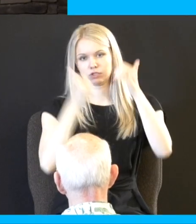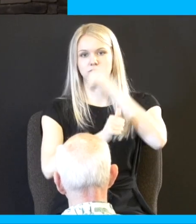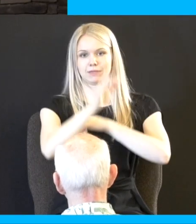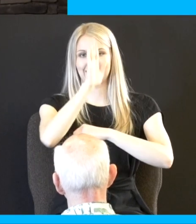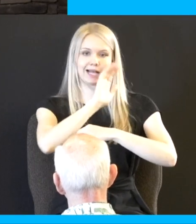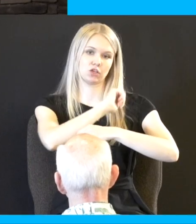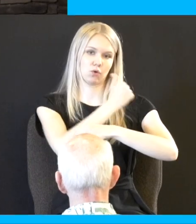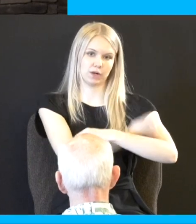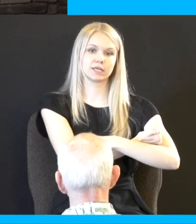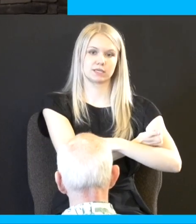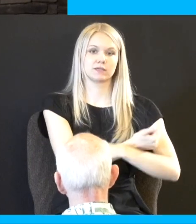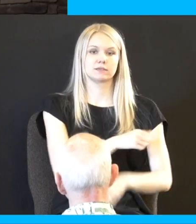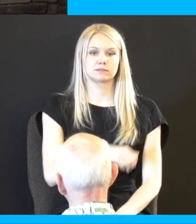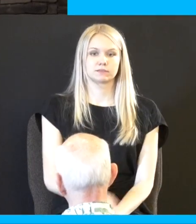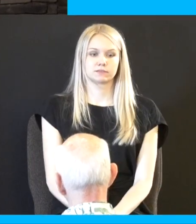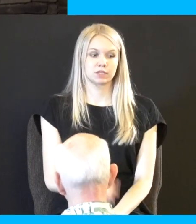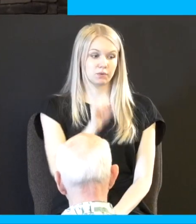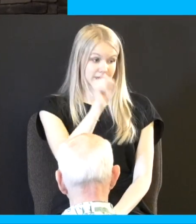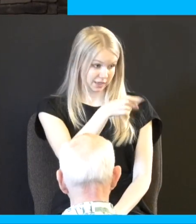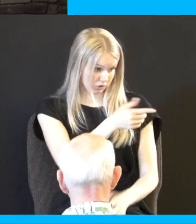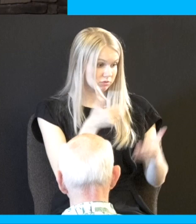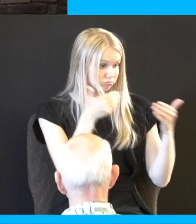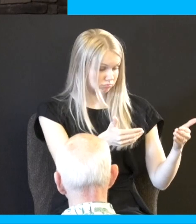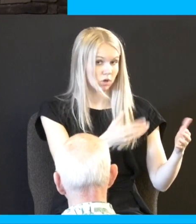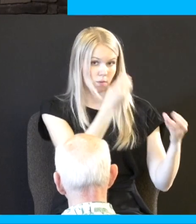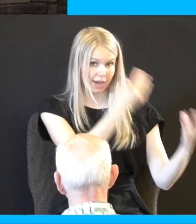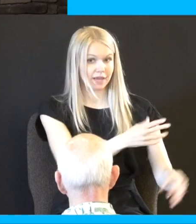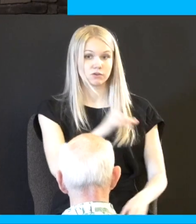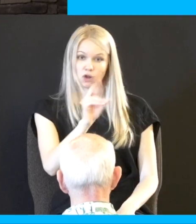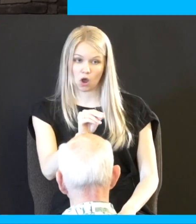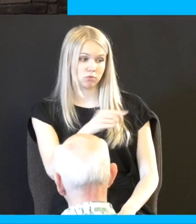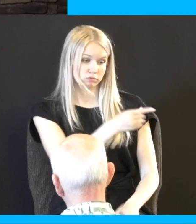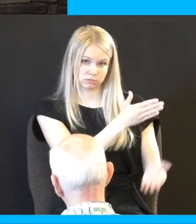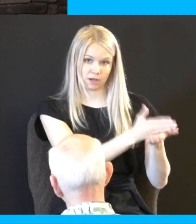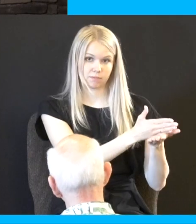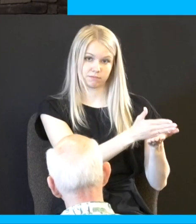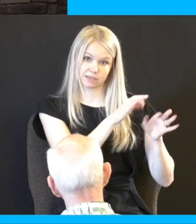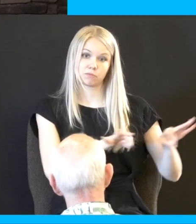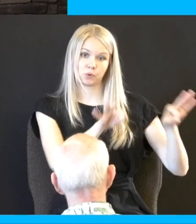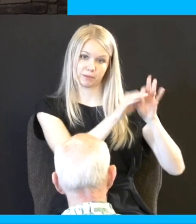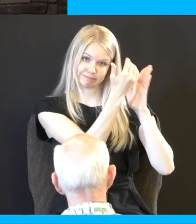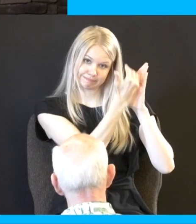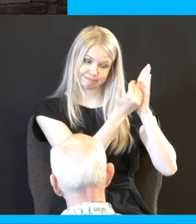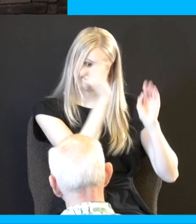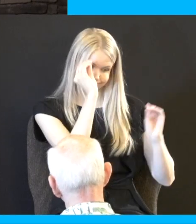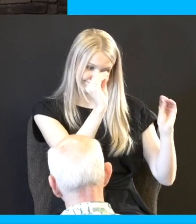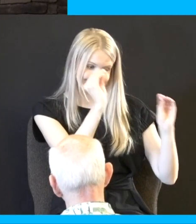and yes means yes and no means no there's some very important things being taught and you've gotten to a point with this child